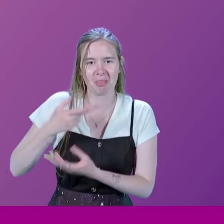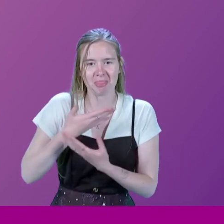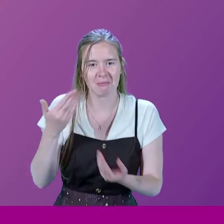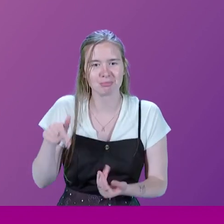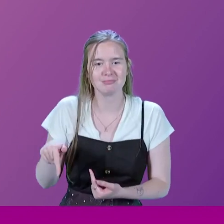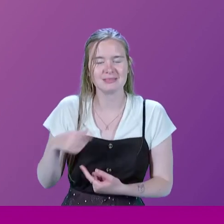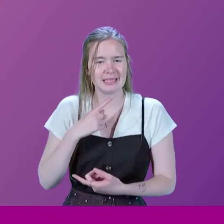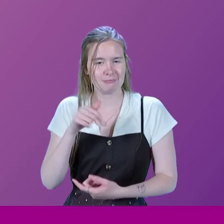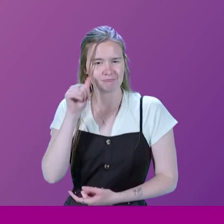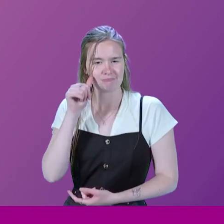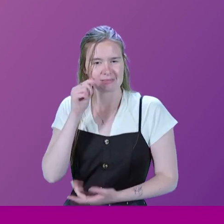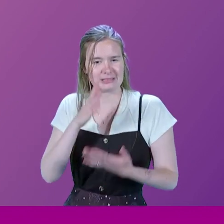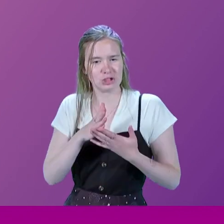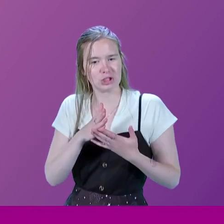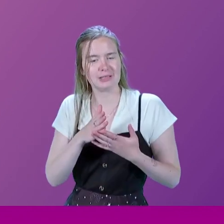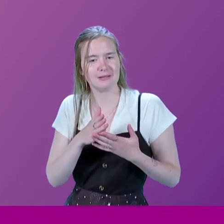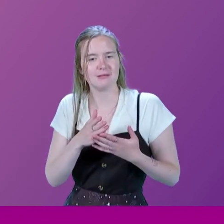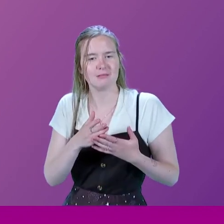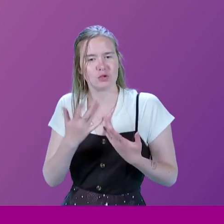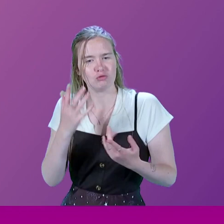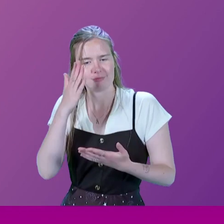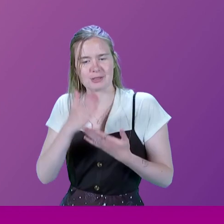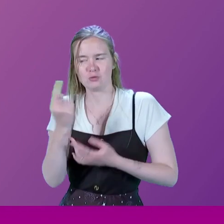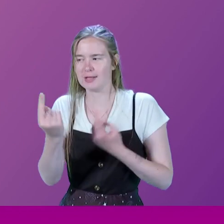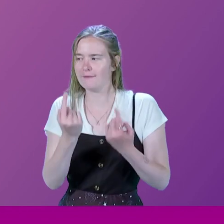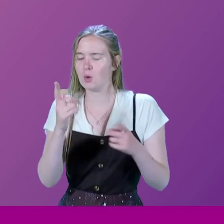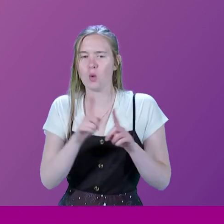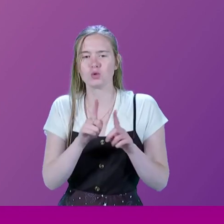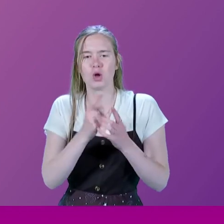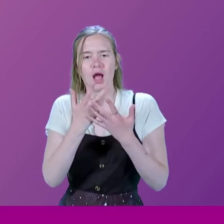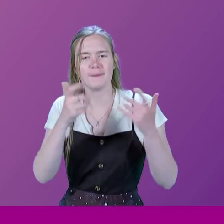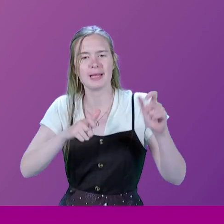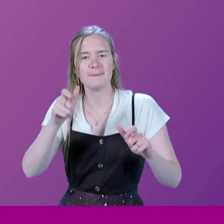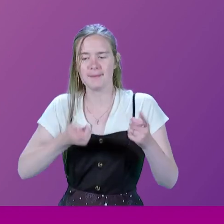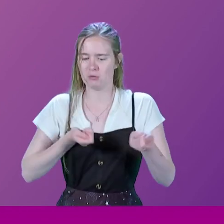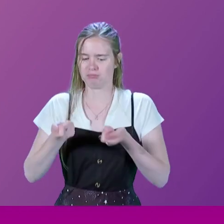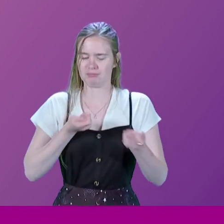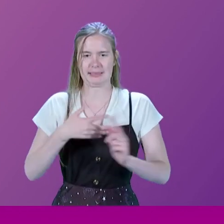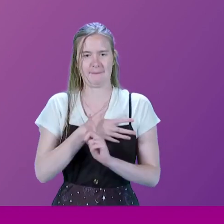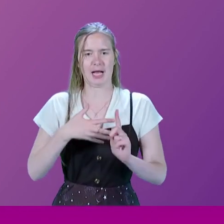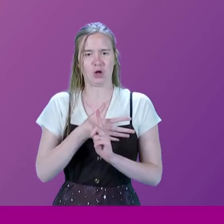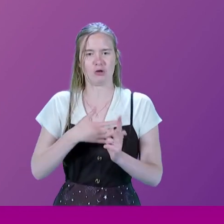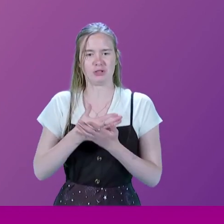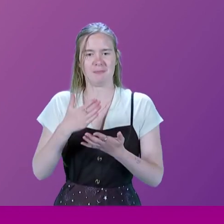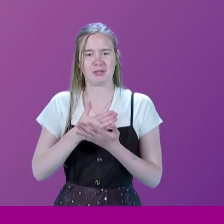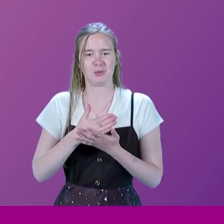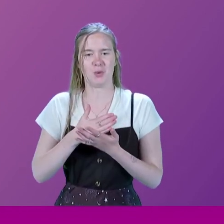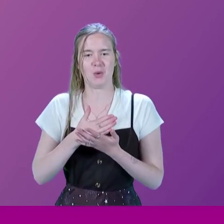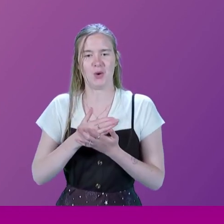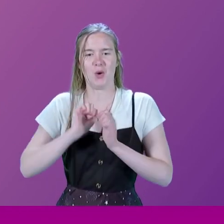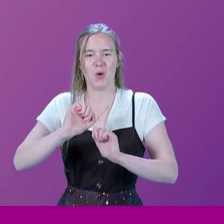decision at the start? And how many people operate behind the scenes to take all your